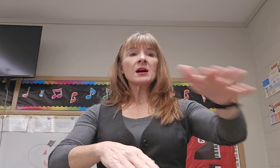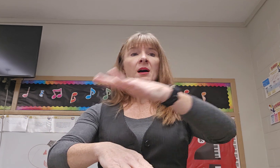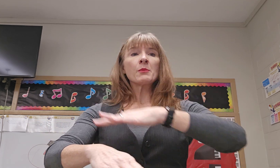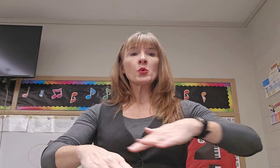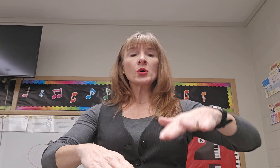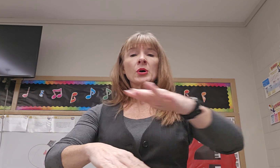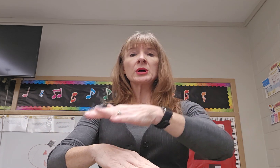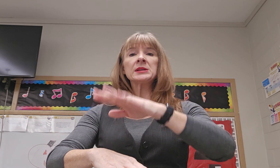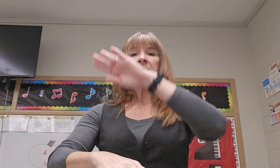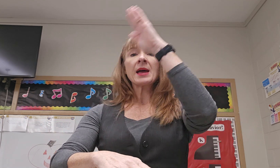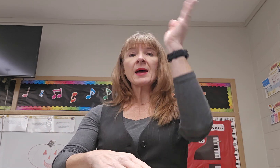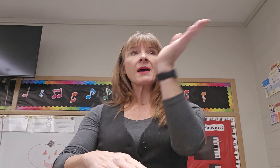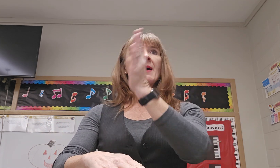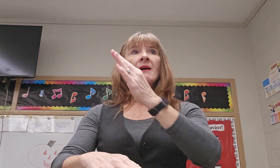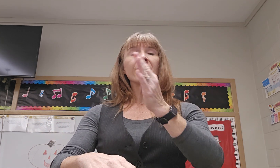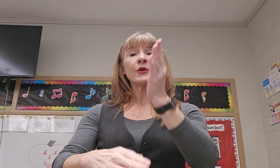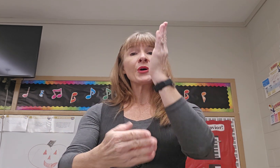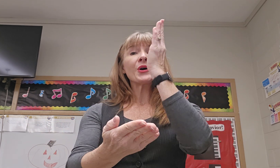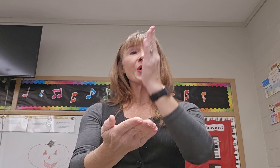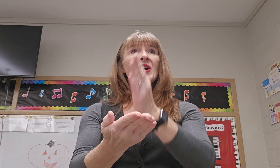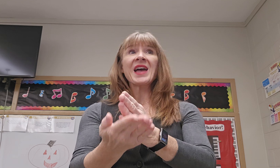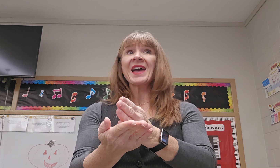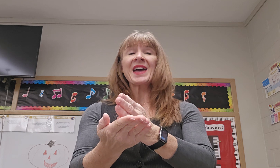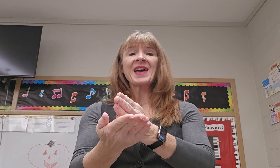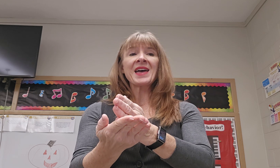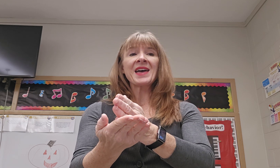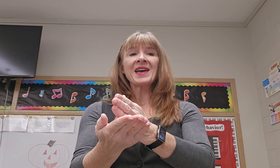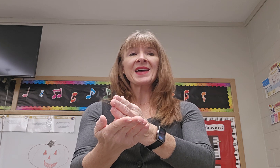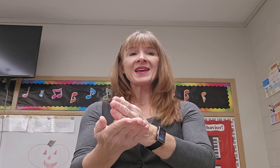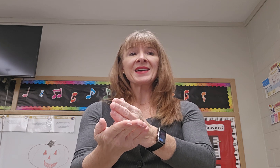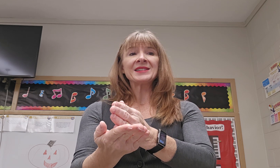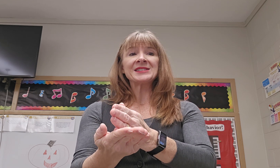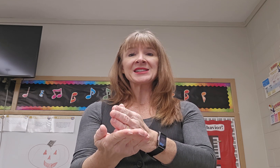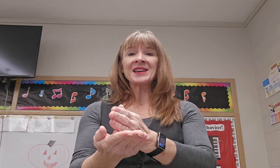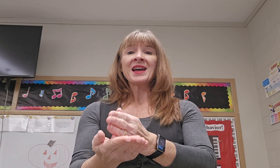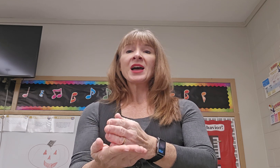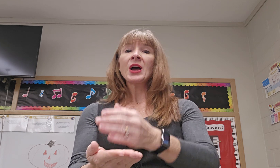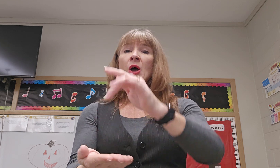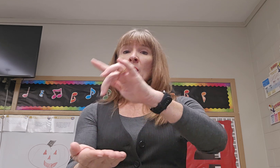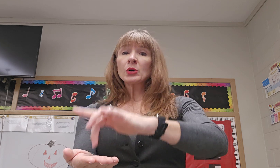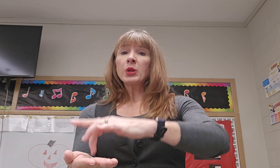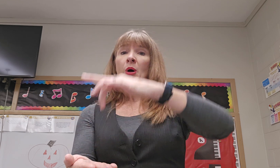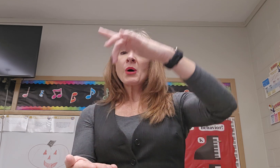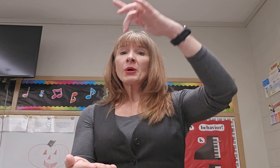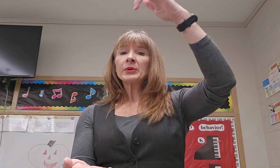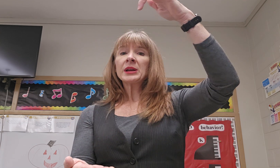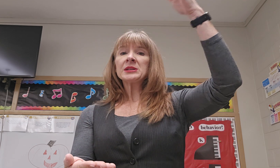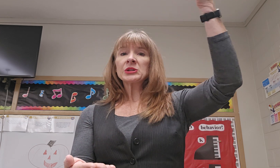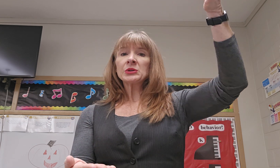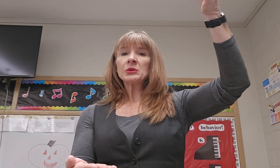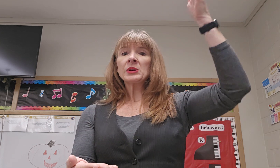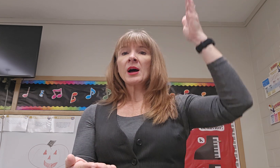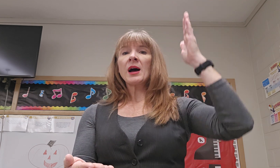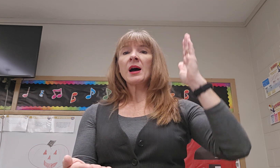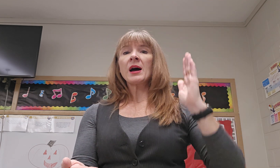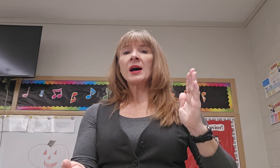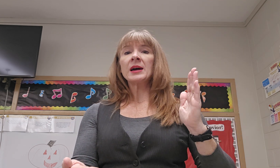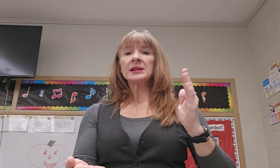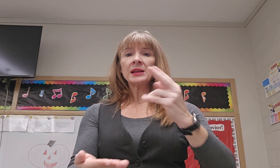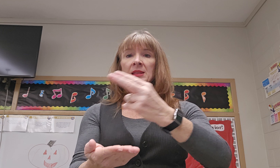would never end. Glory to God in